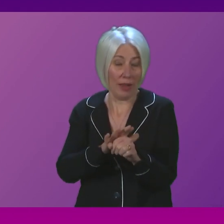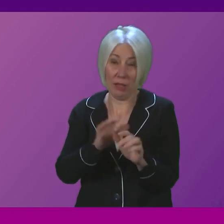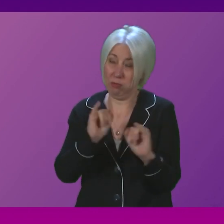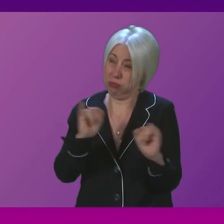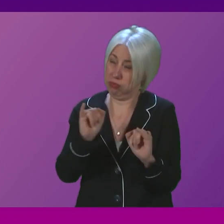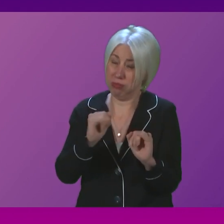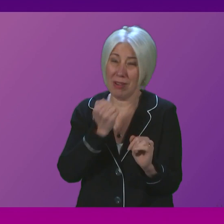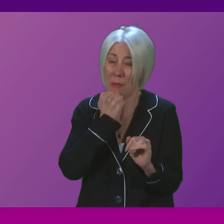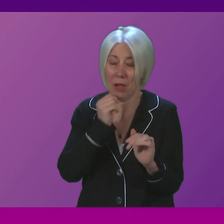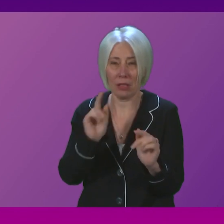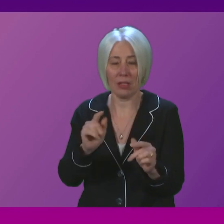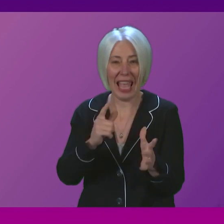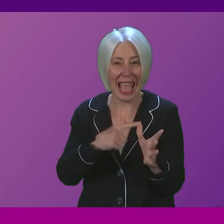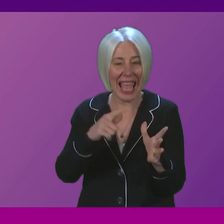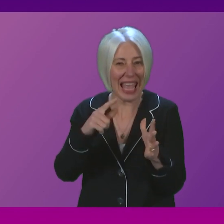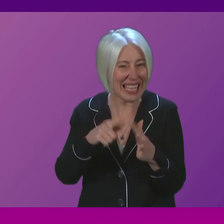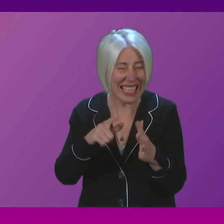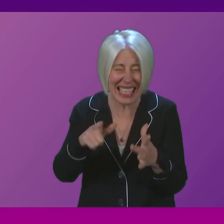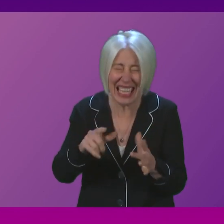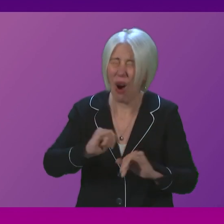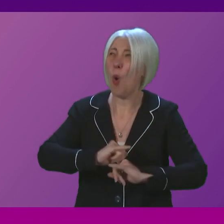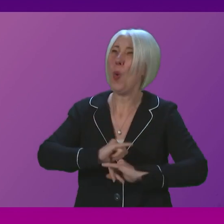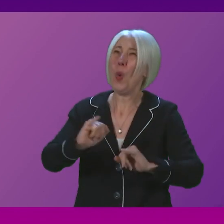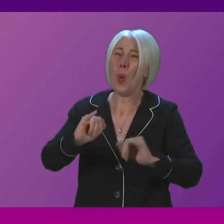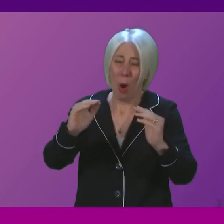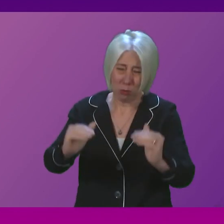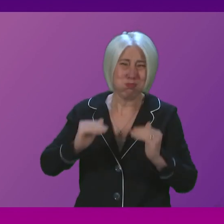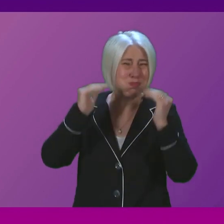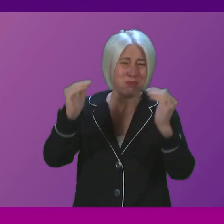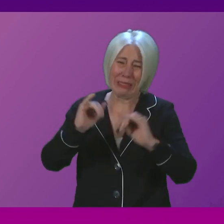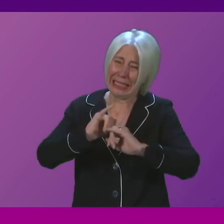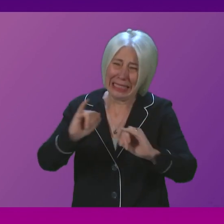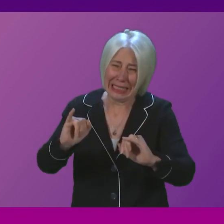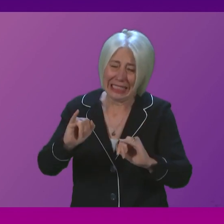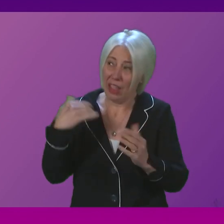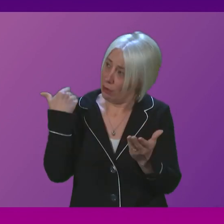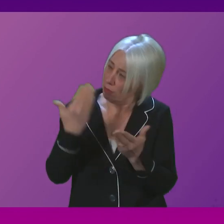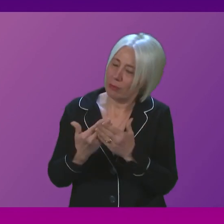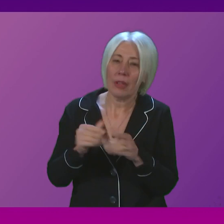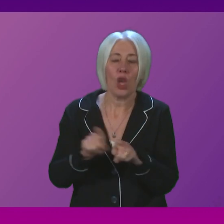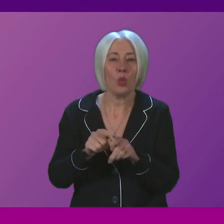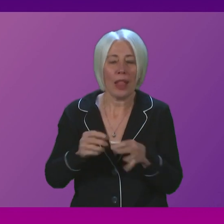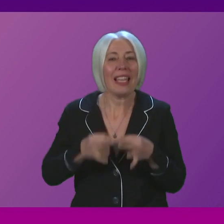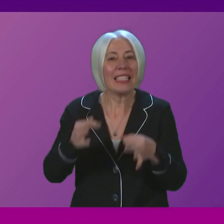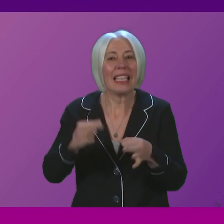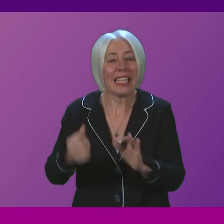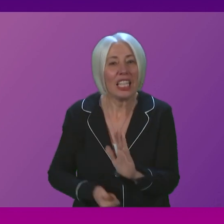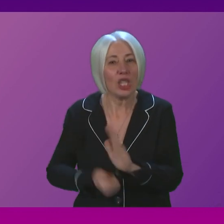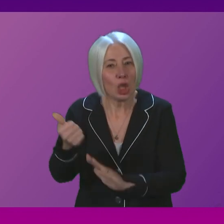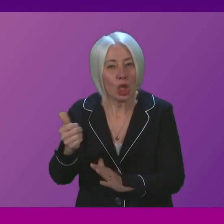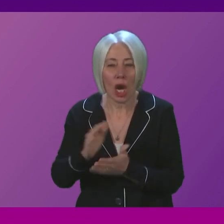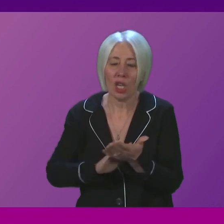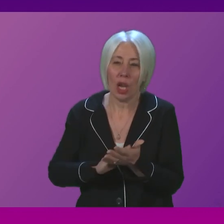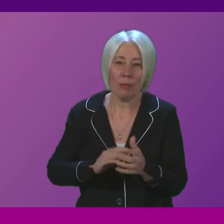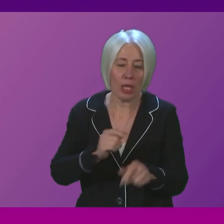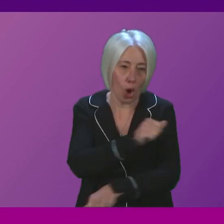The situation at accident and emergency is at the most critical level it's ever been. And delayed discharge is plaguing our patients and